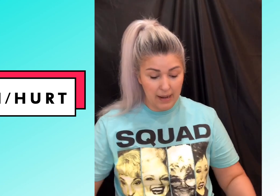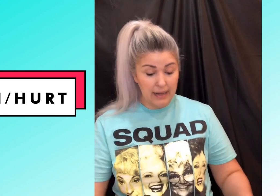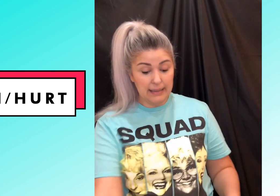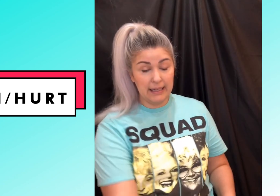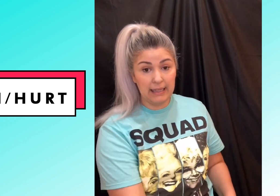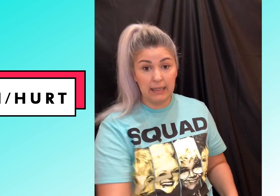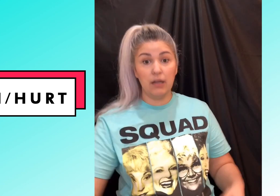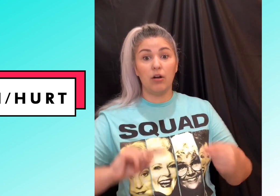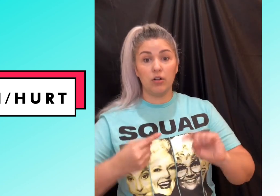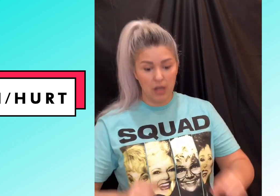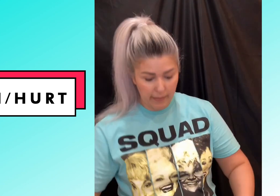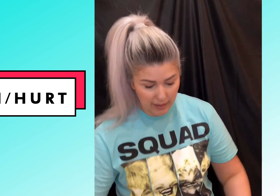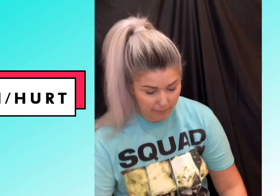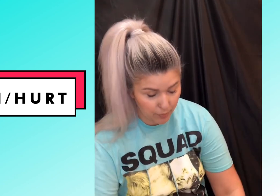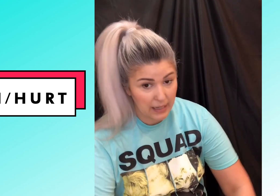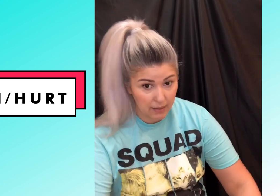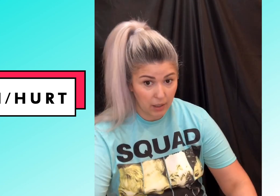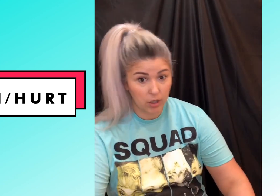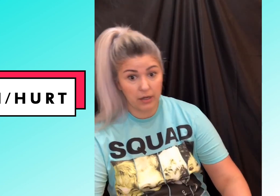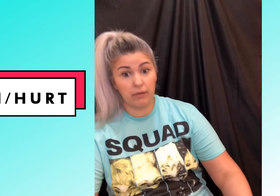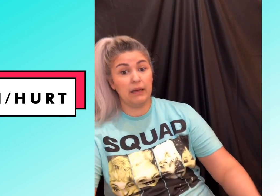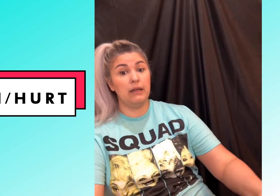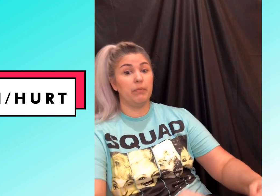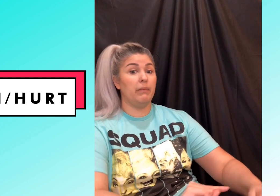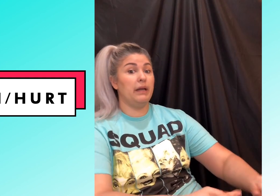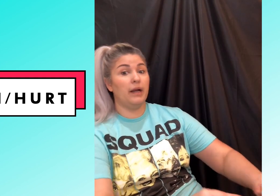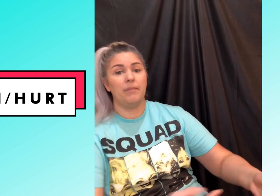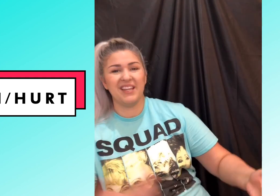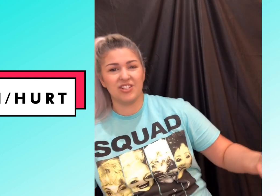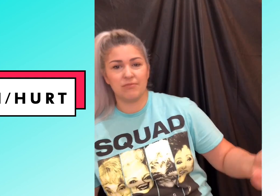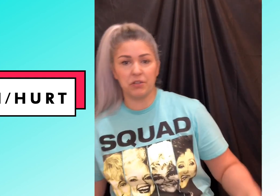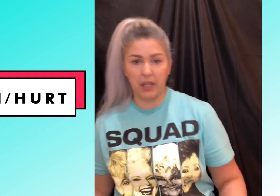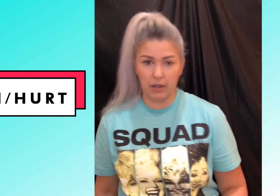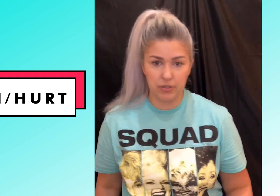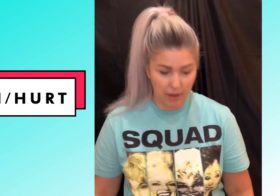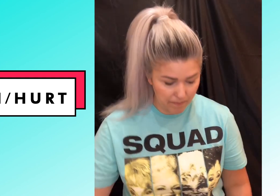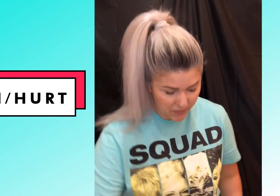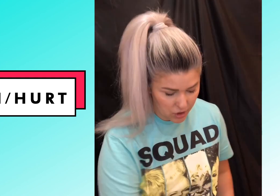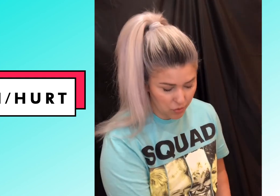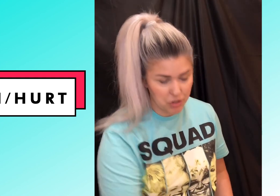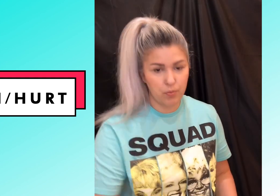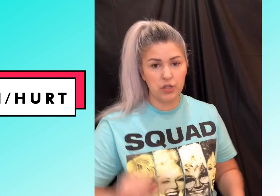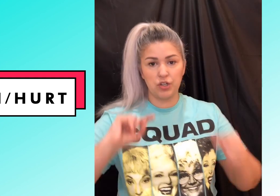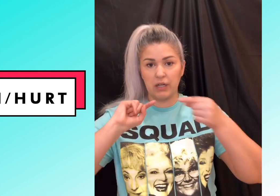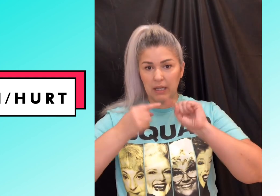knee hurt I mean I could bring hurt down to my knee or bring my knee up but that's just ridiculous right so you would just point to your knee